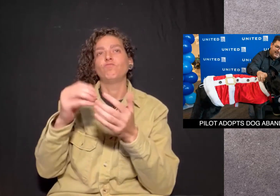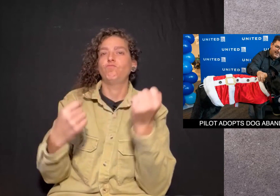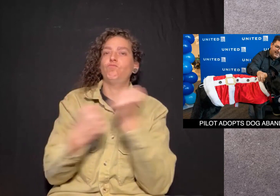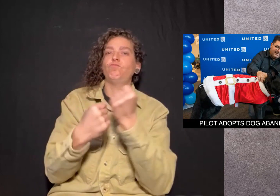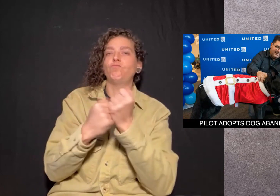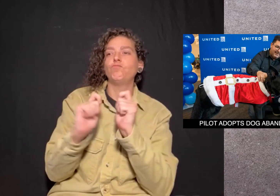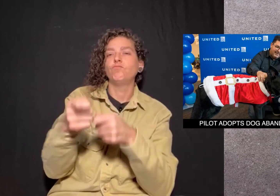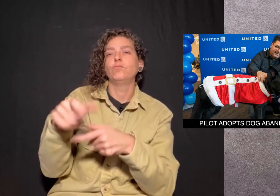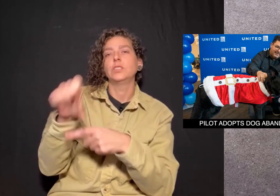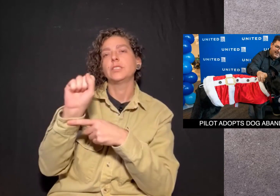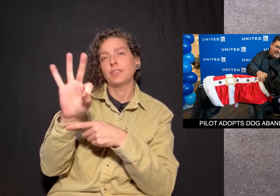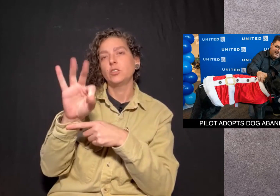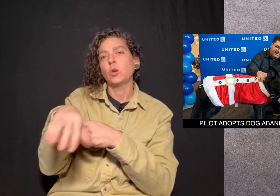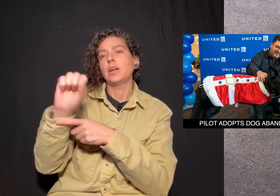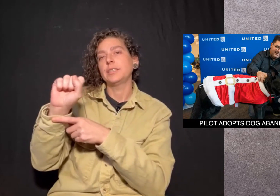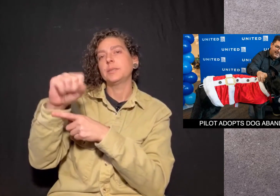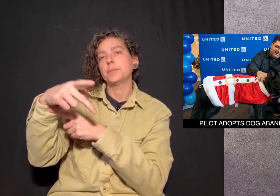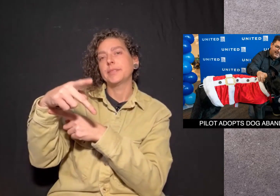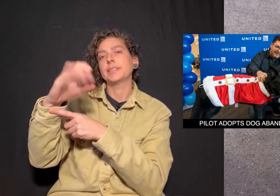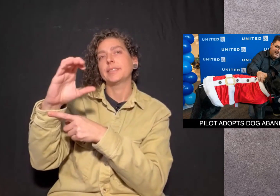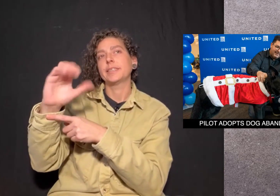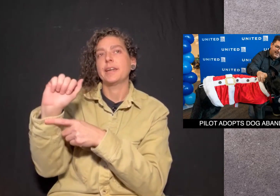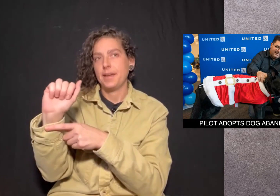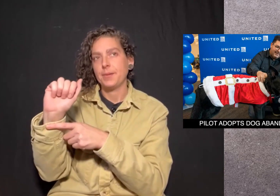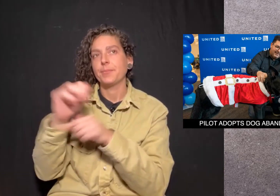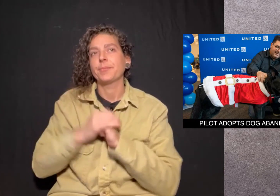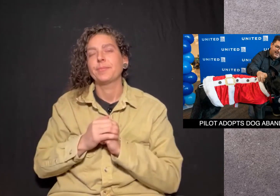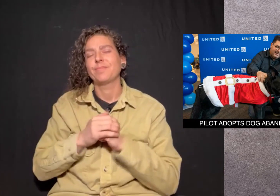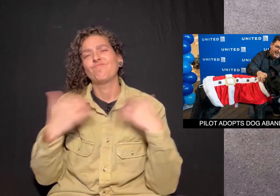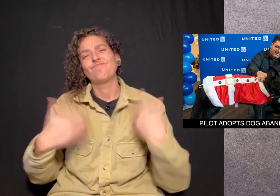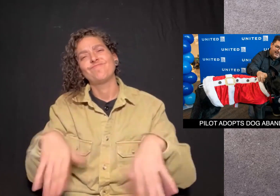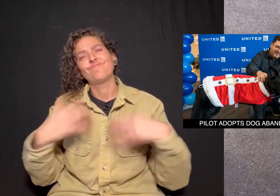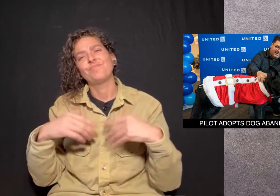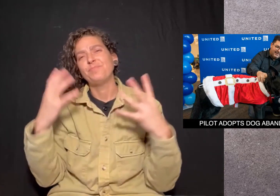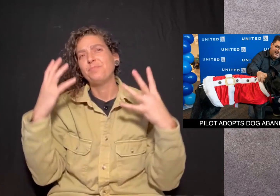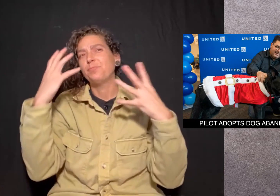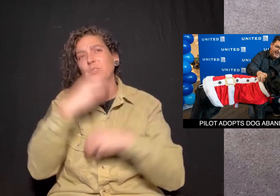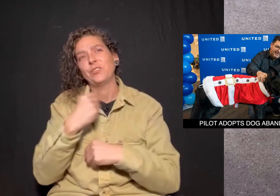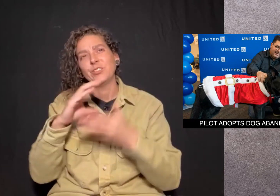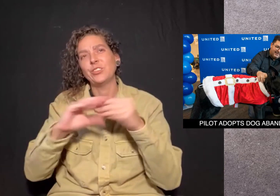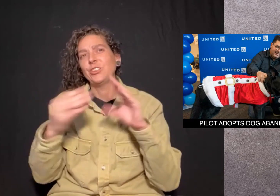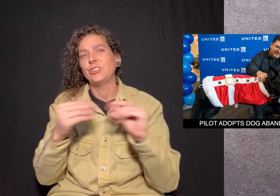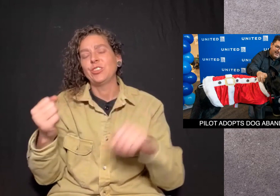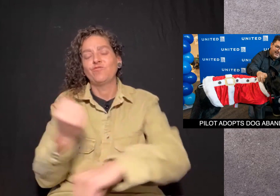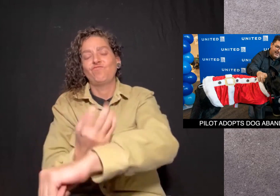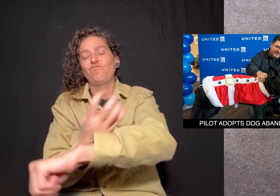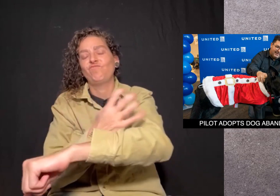support the San Francisco SPCA. Wow, that is a beautiful story.